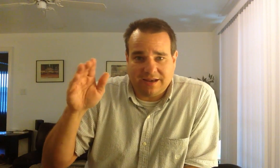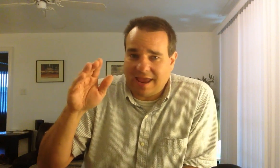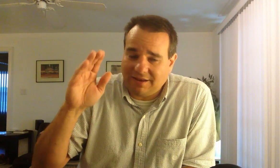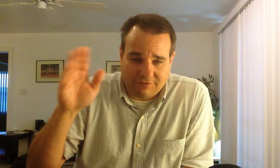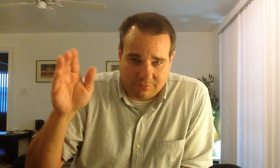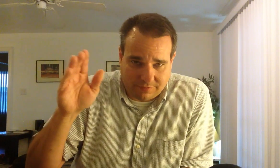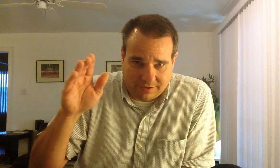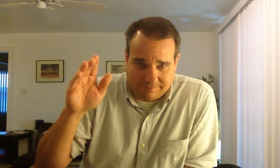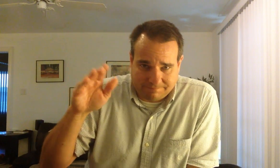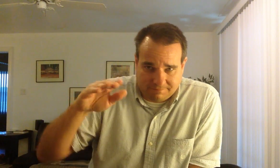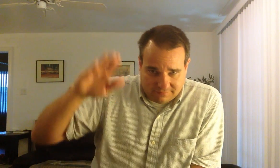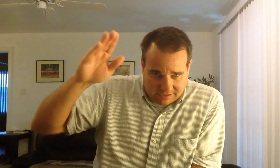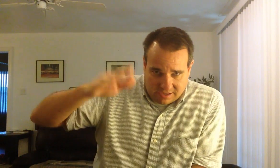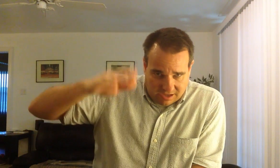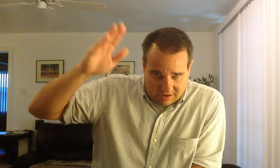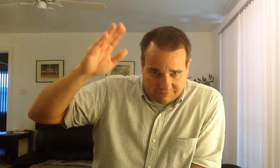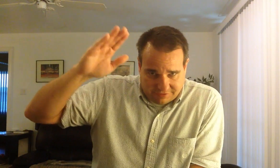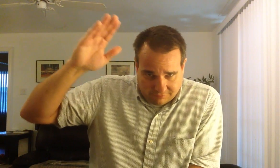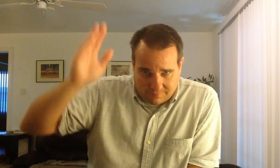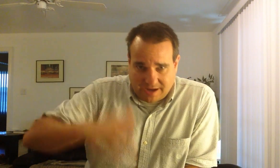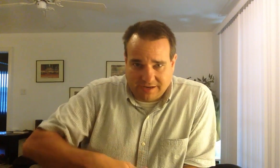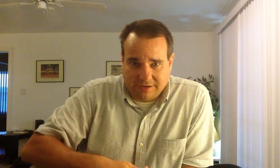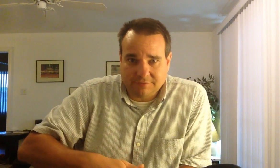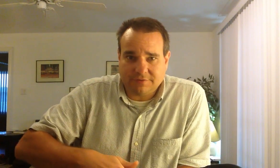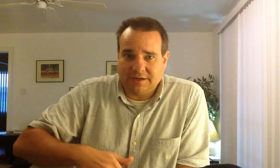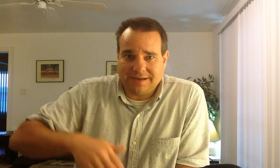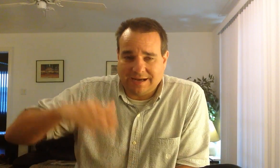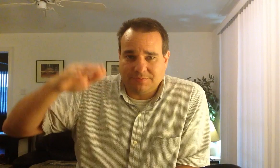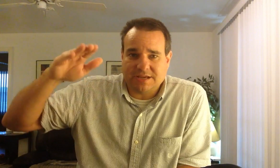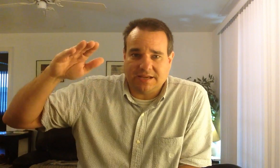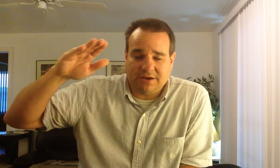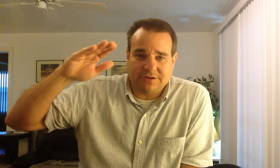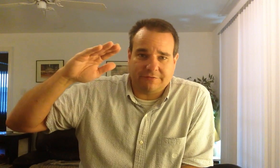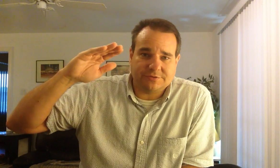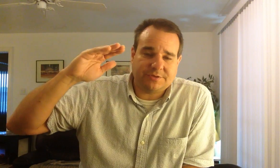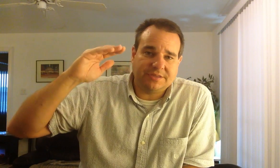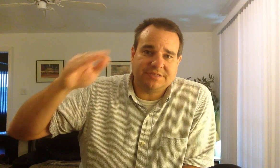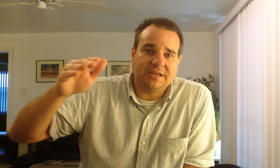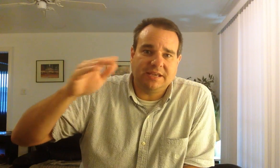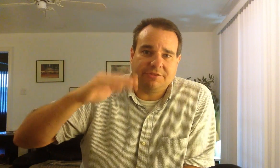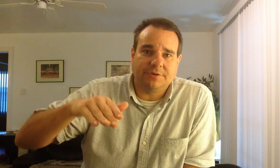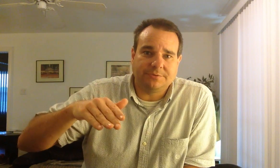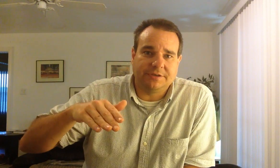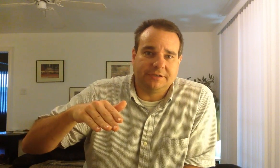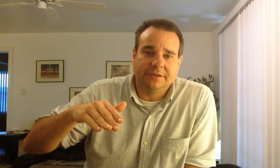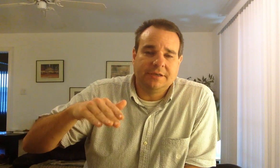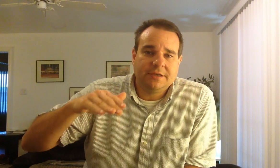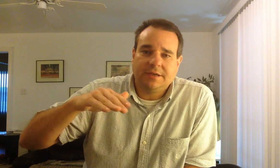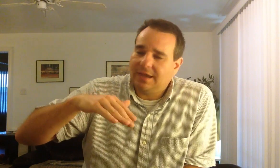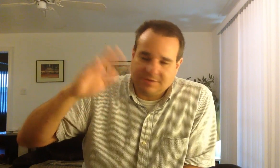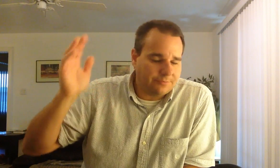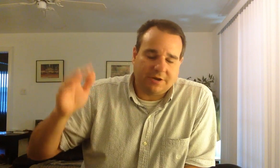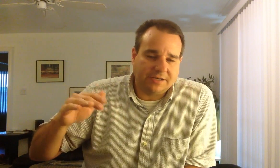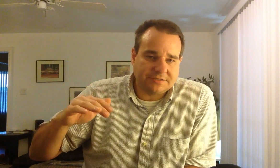of you of the remaining 90% can hear a difference between the CD and 320. I'd be surprised.